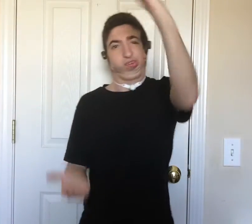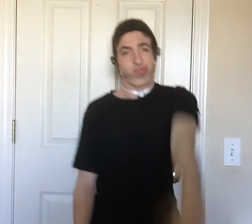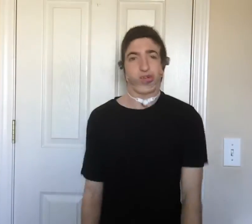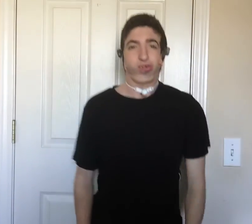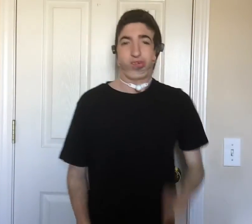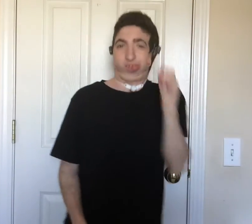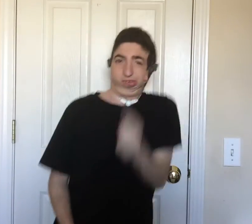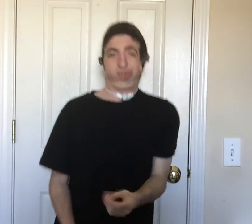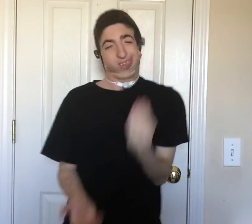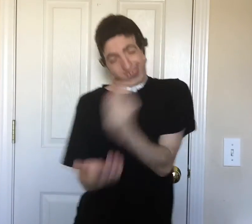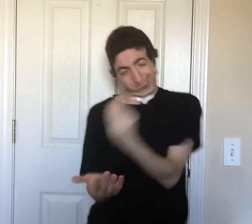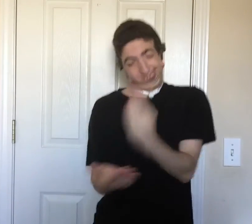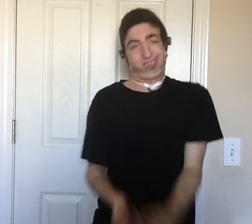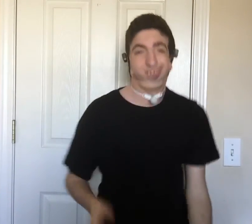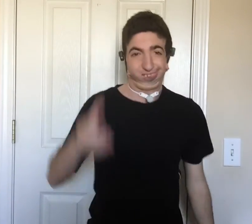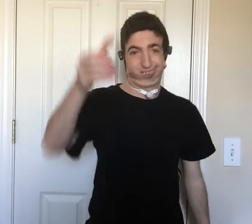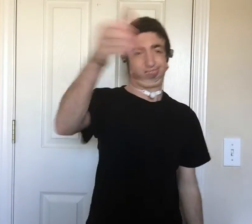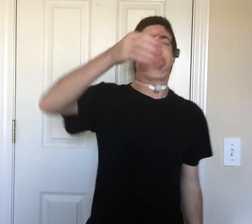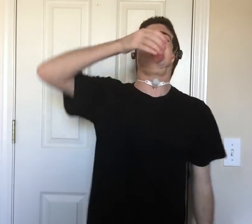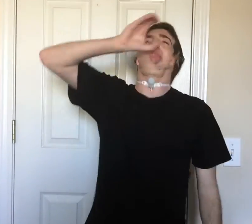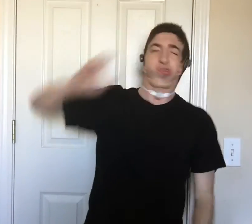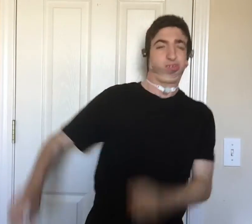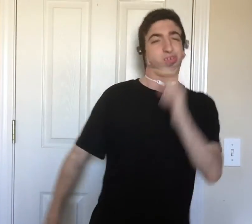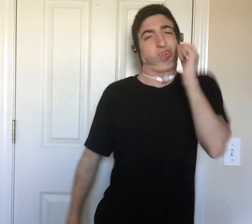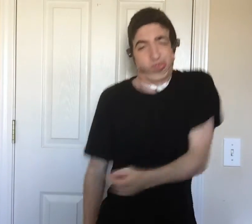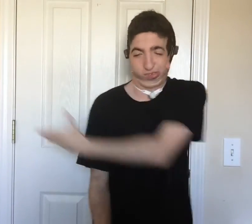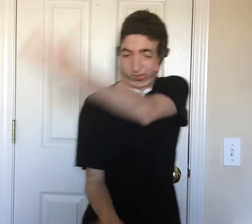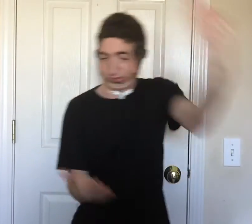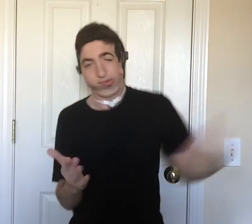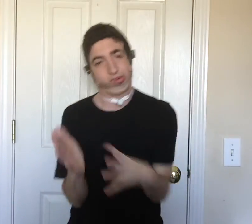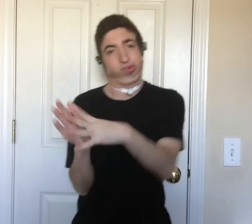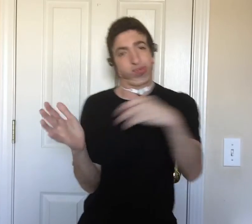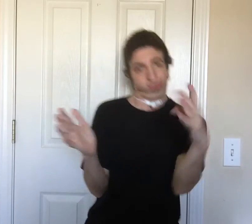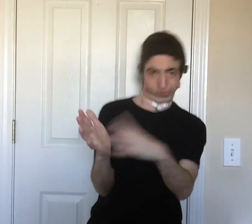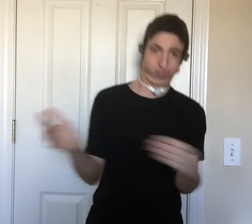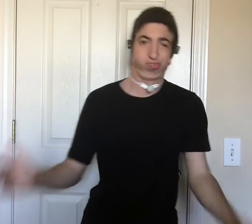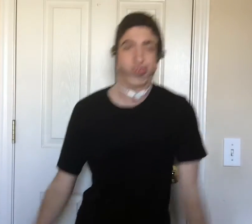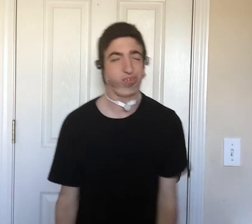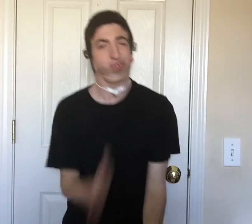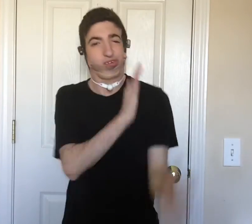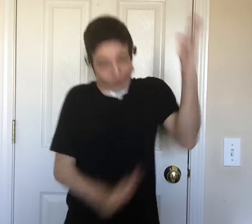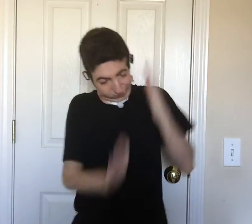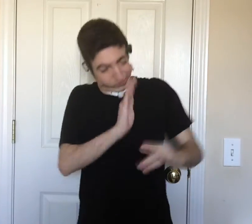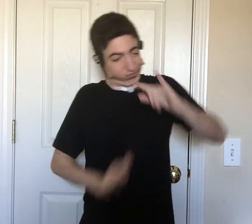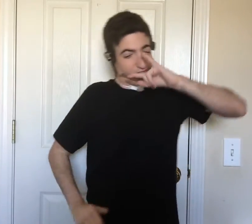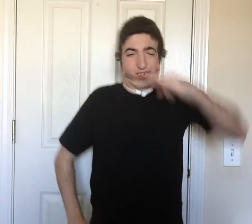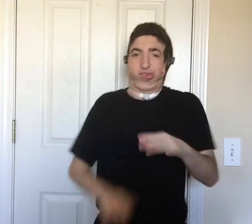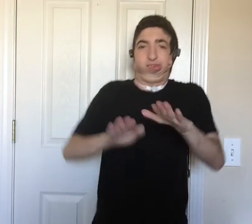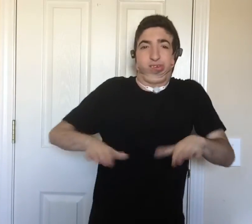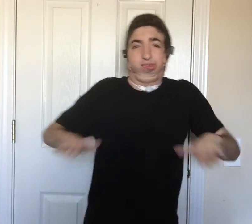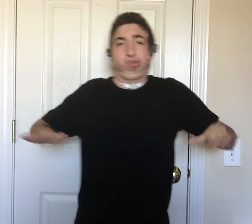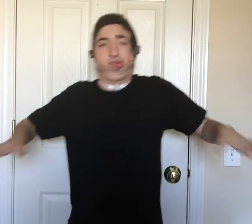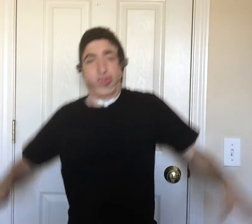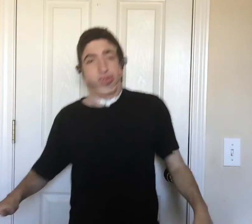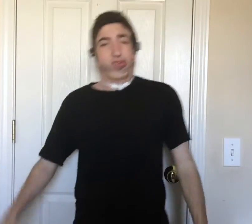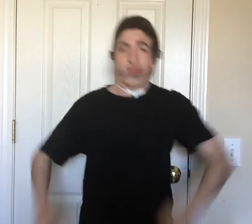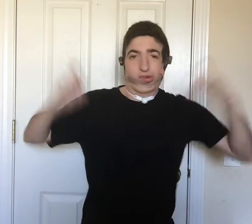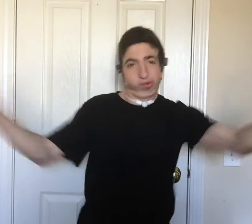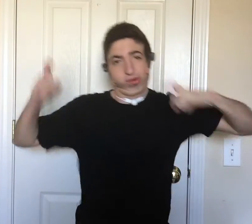dope. Want the bread? We get so, so fresh. How we flow. Everybody get this style of yo, I once was a kid with the other little kids. Now I'm ripping up shows. And